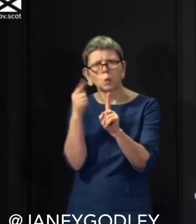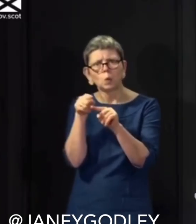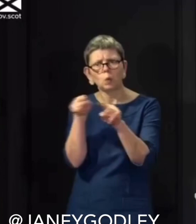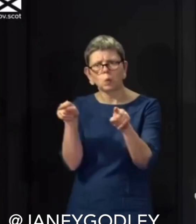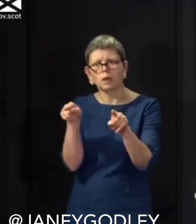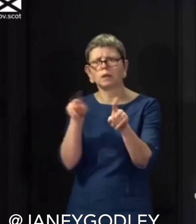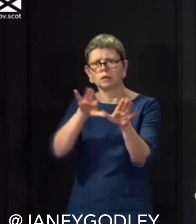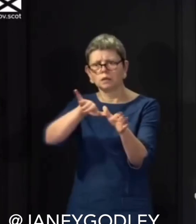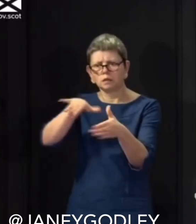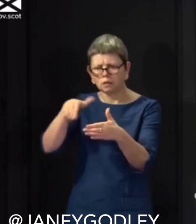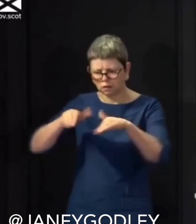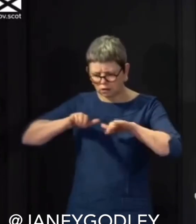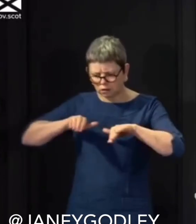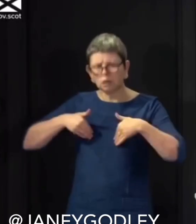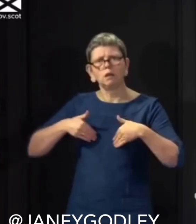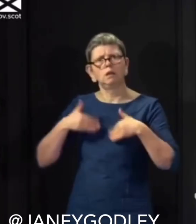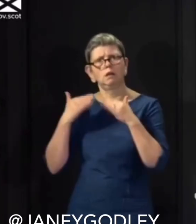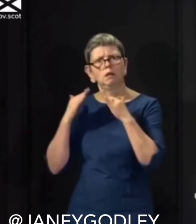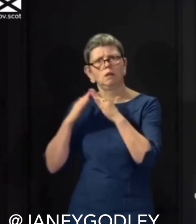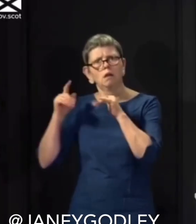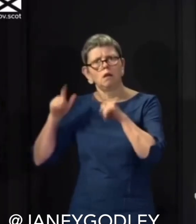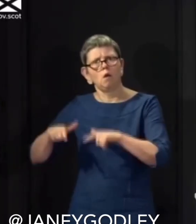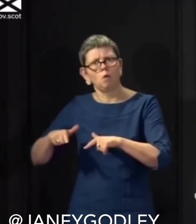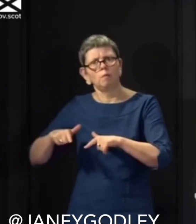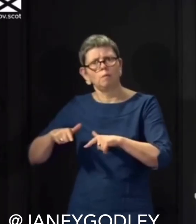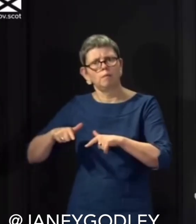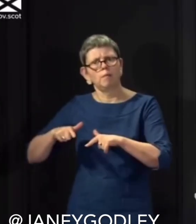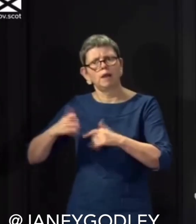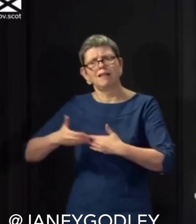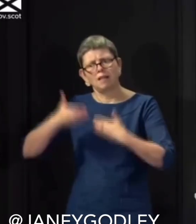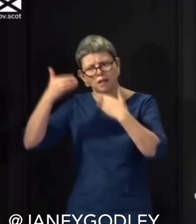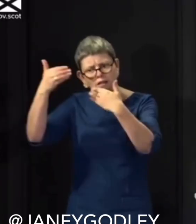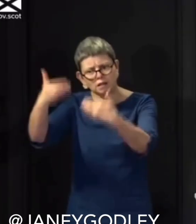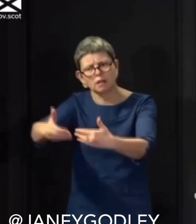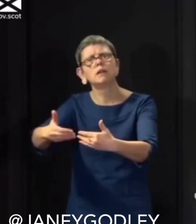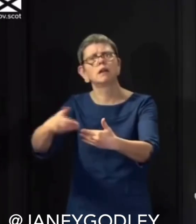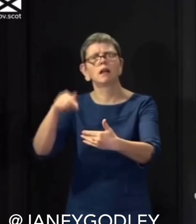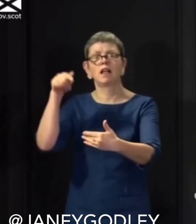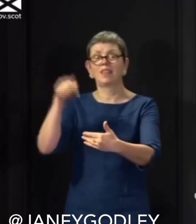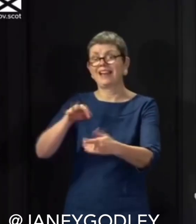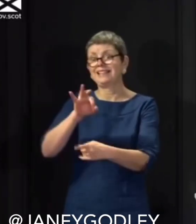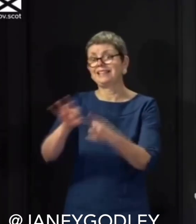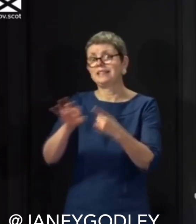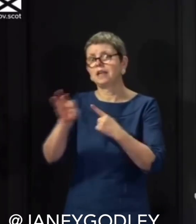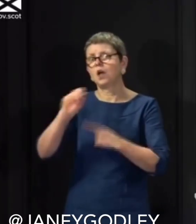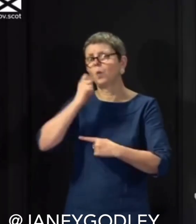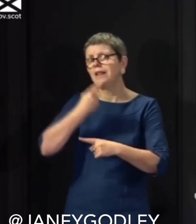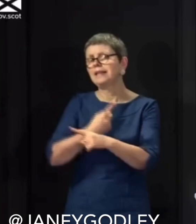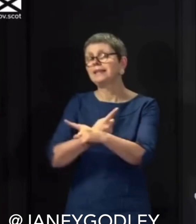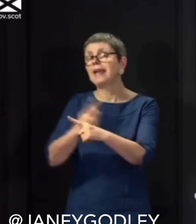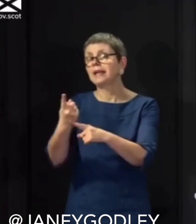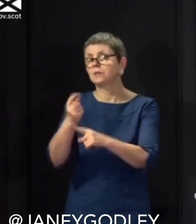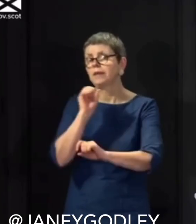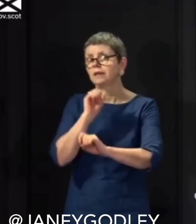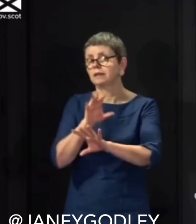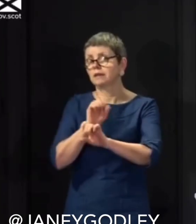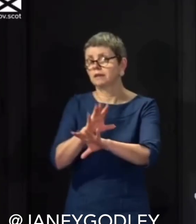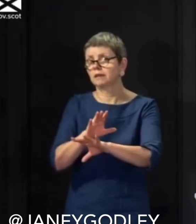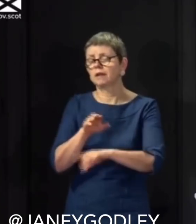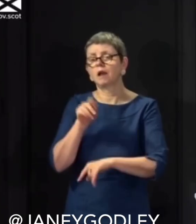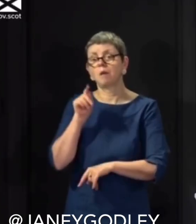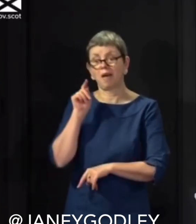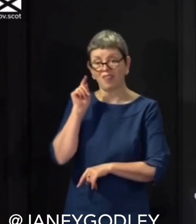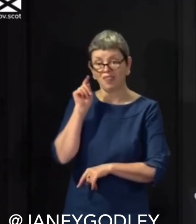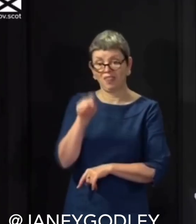square one and I cannae cope with that. I mean, I was looking forward to this week to going out and having a wee shot in the seesaw at the swing park.